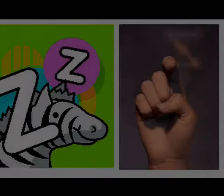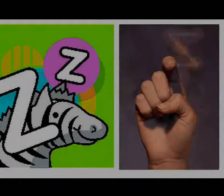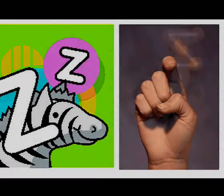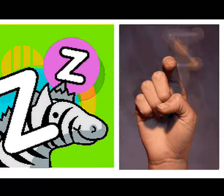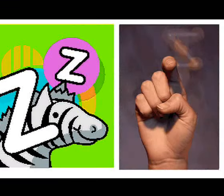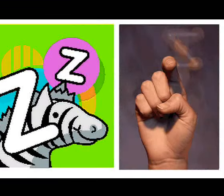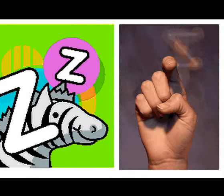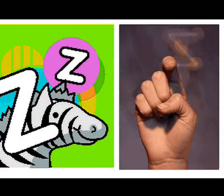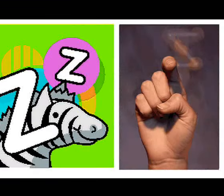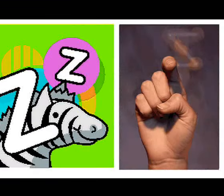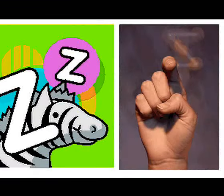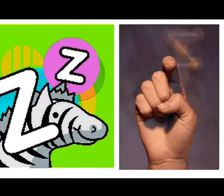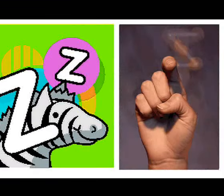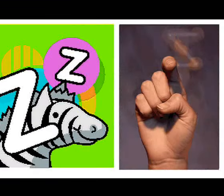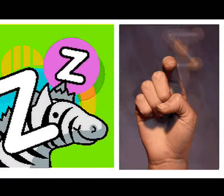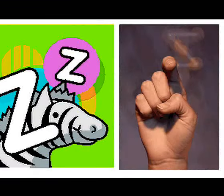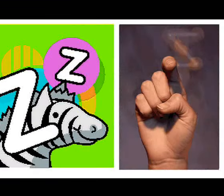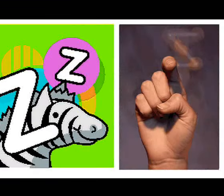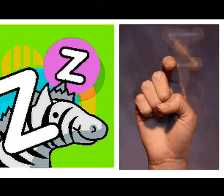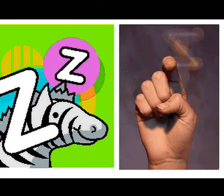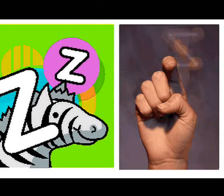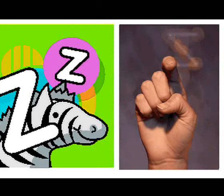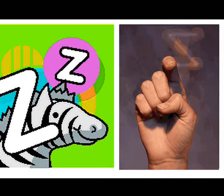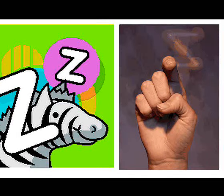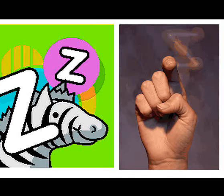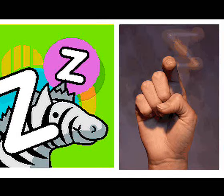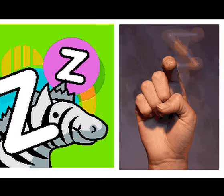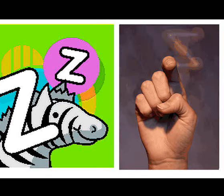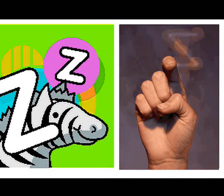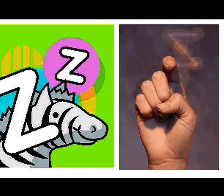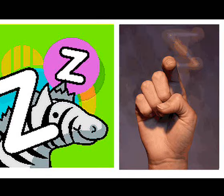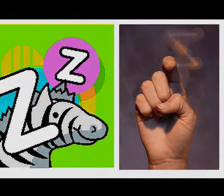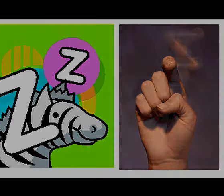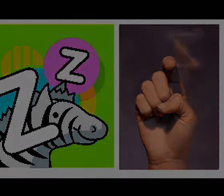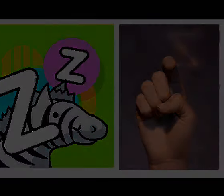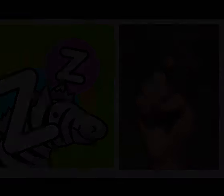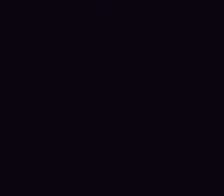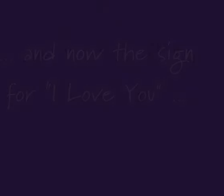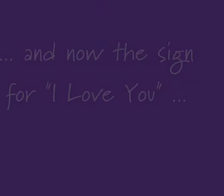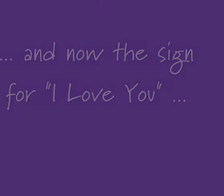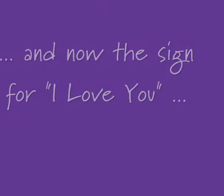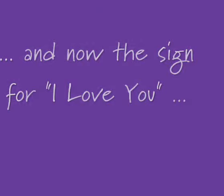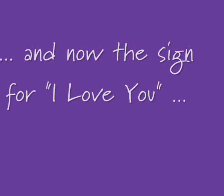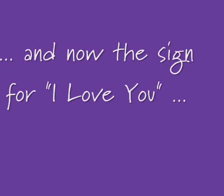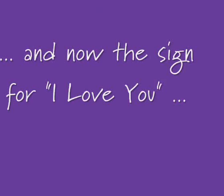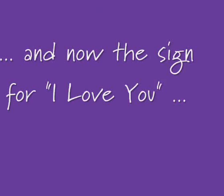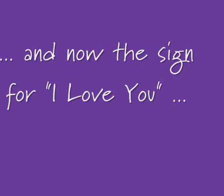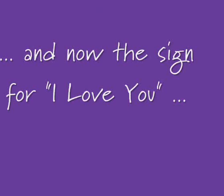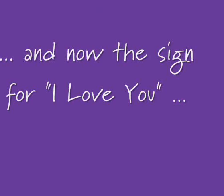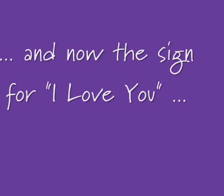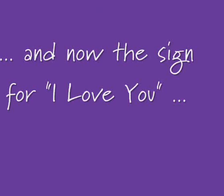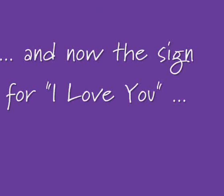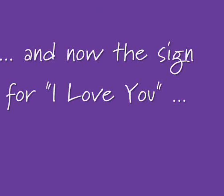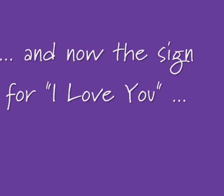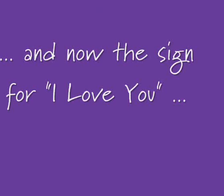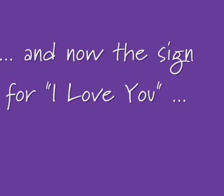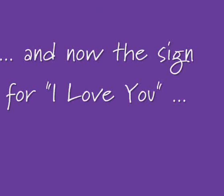It's fun to wander through the alphabet with you Though it seems a silly thing to